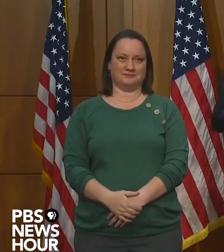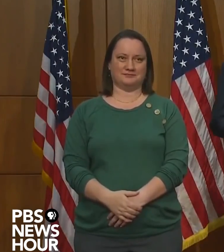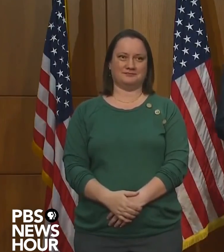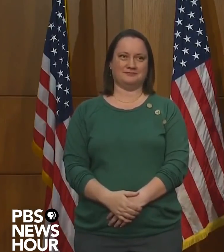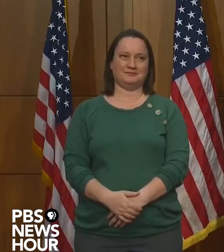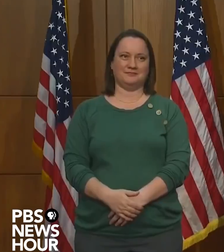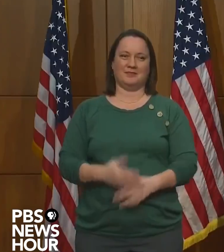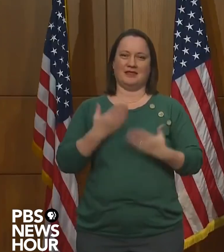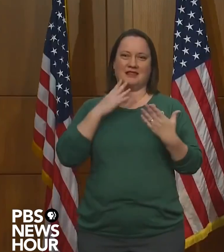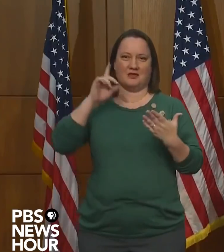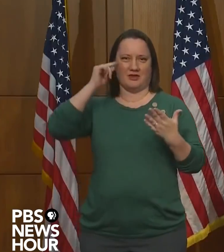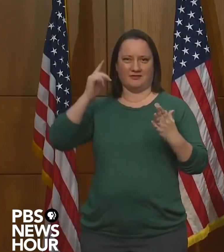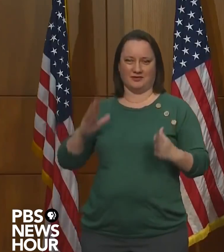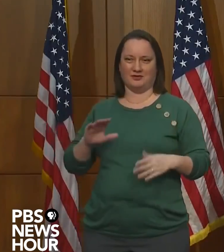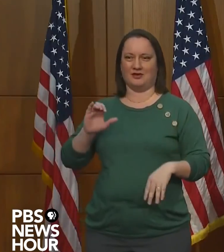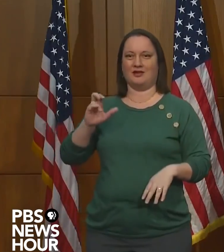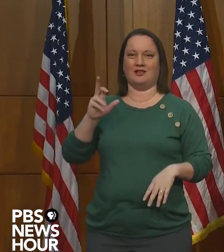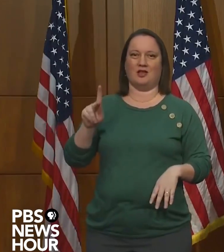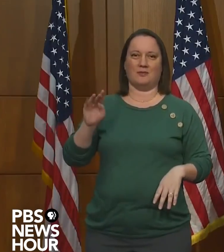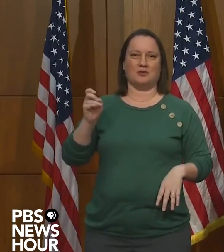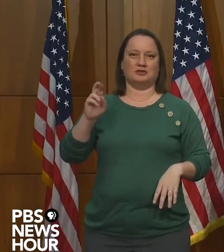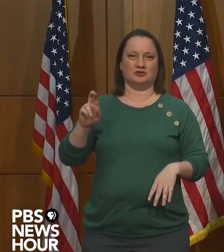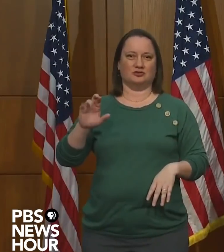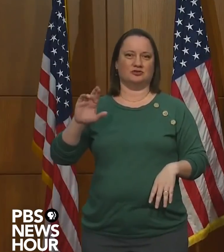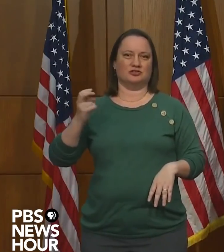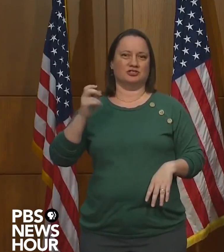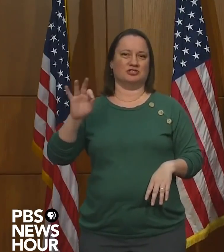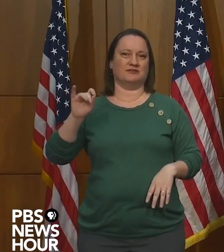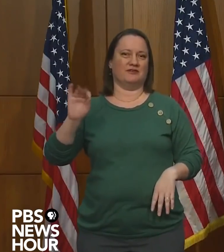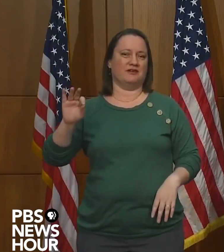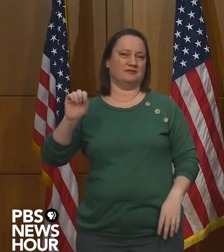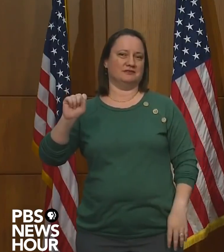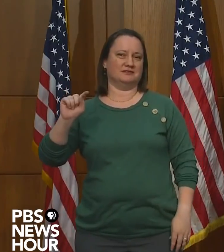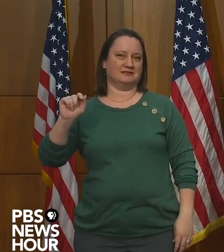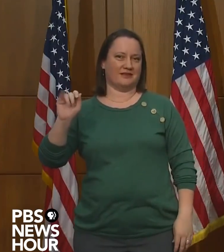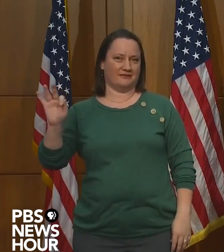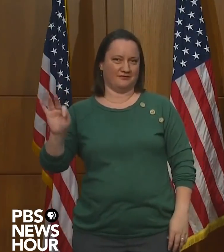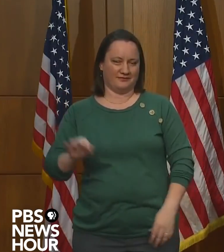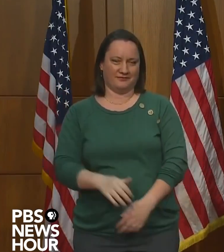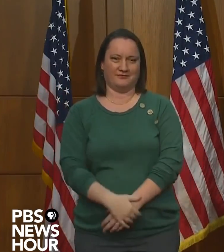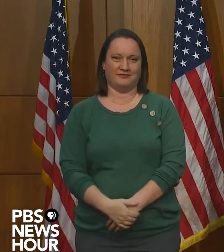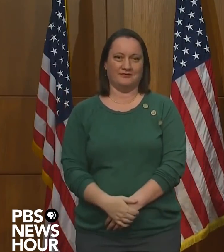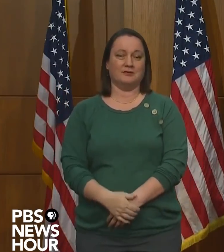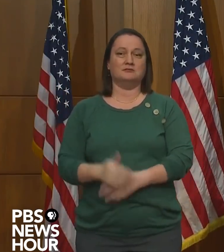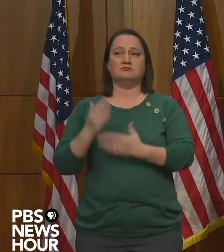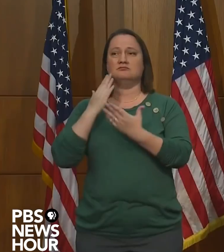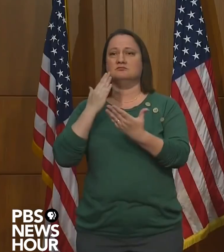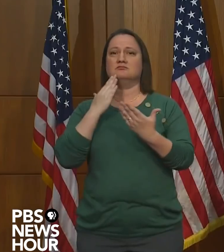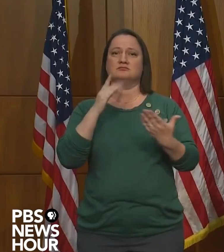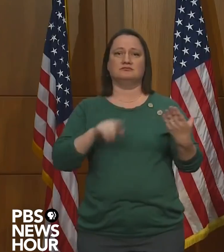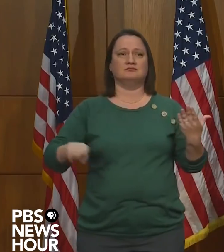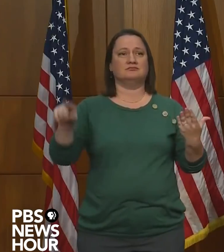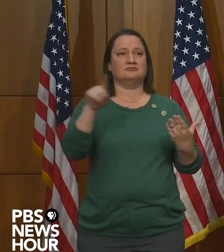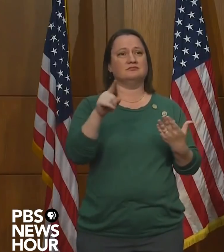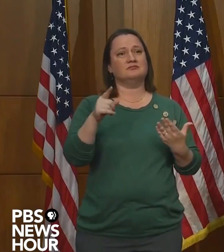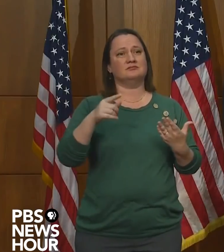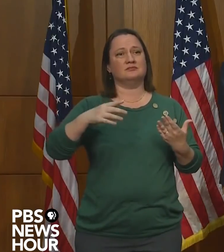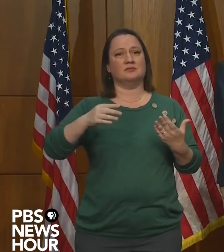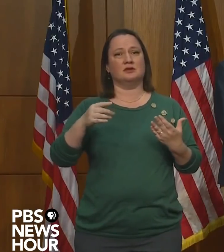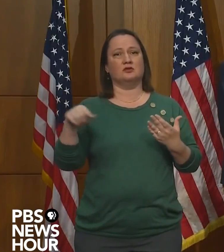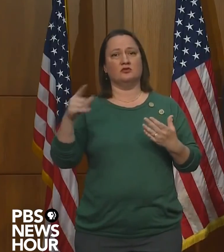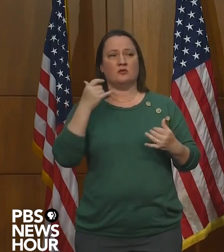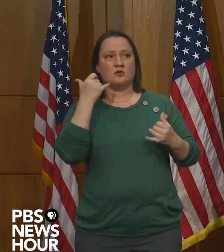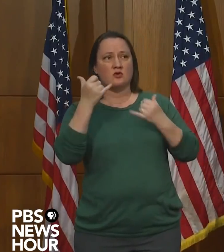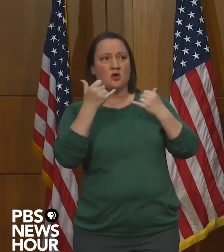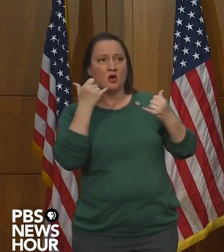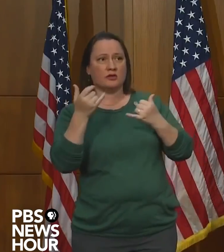Well, thank you, governor. And again, Clark Mercer, the governor's chief of staff. And I want to thank folks from all across the Commonwealth for calling and